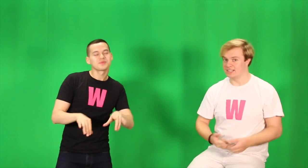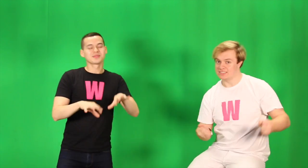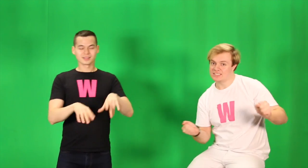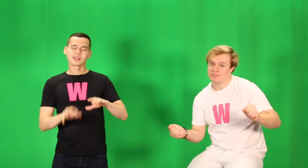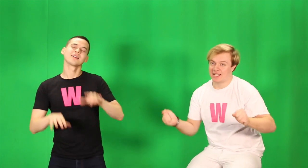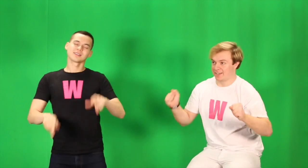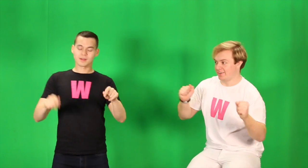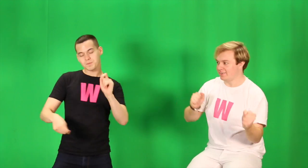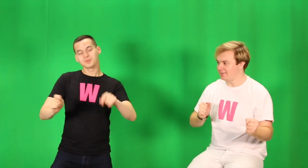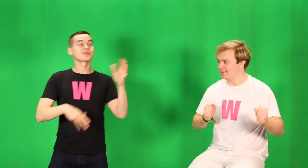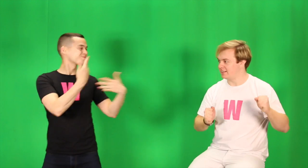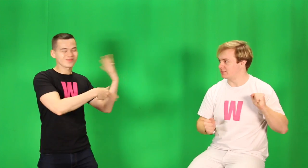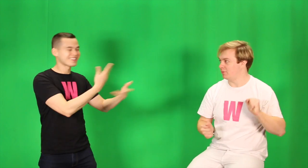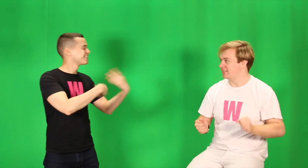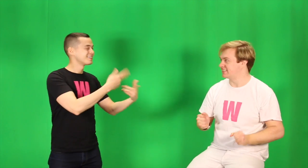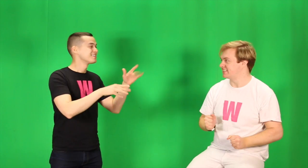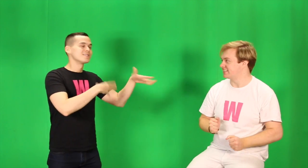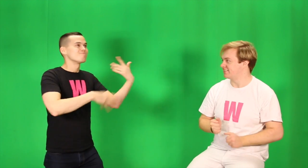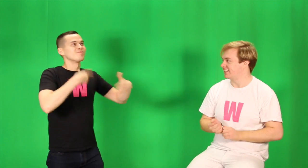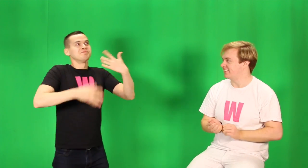Listening to the piano, and it's a woman that's listening to the piano.